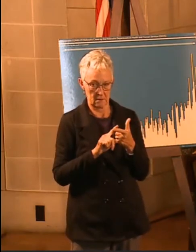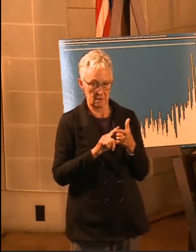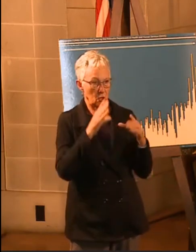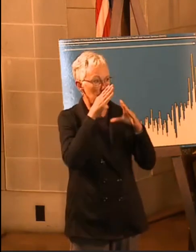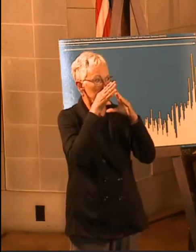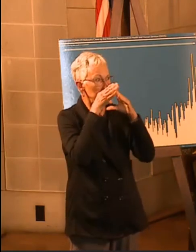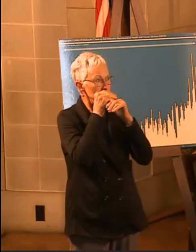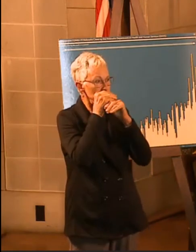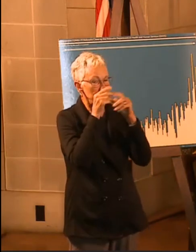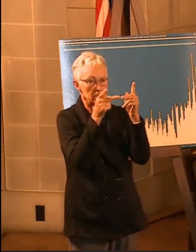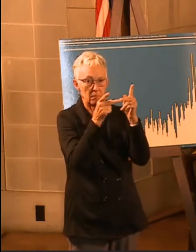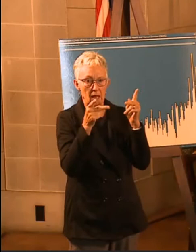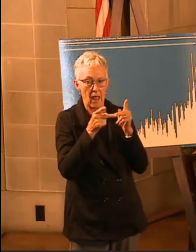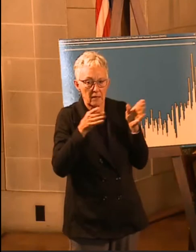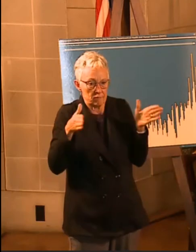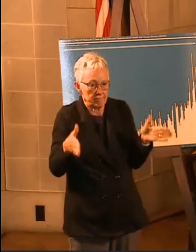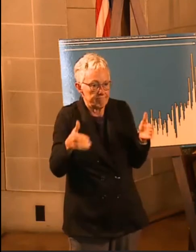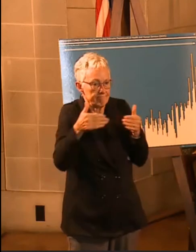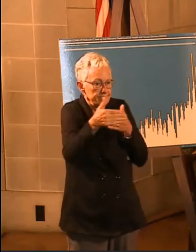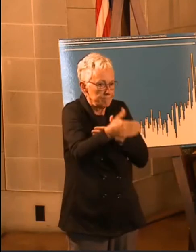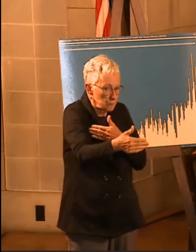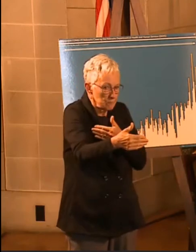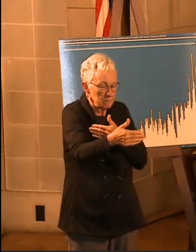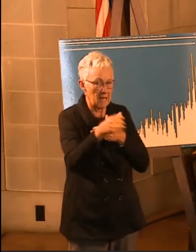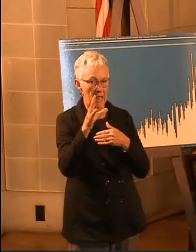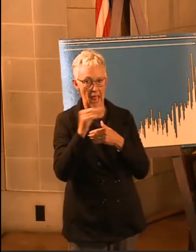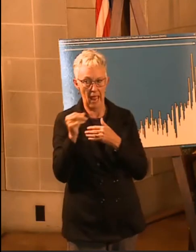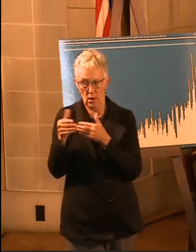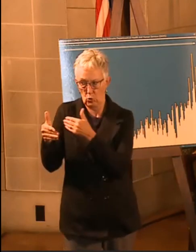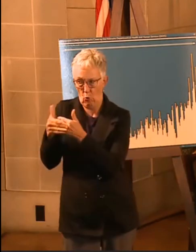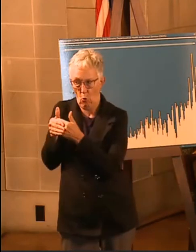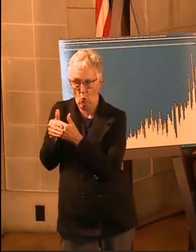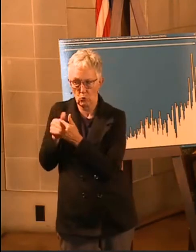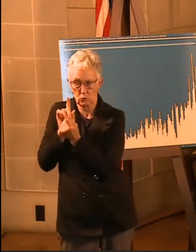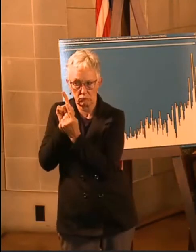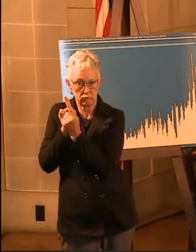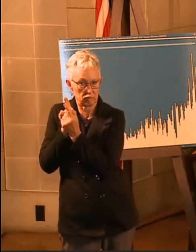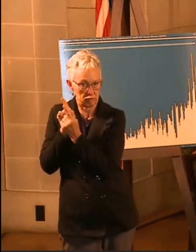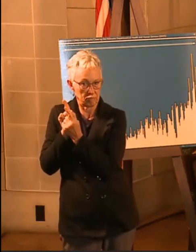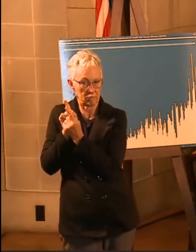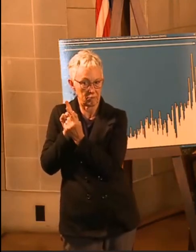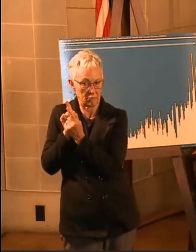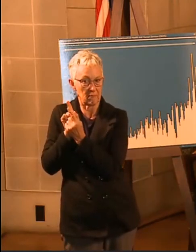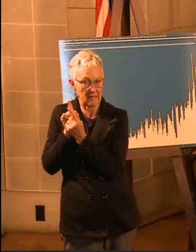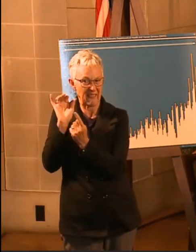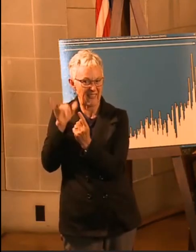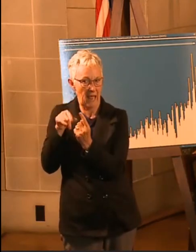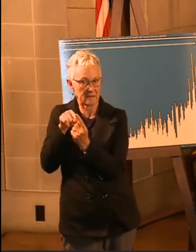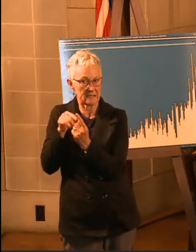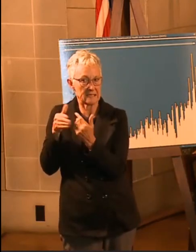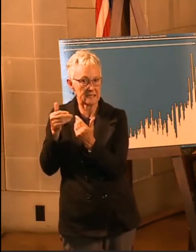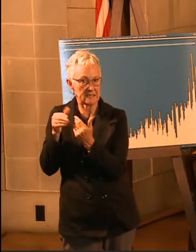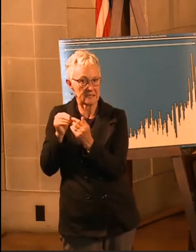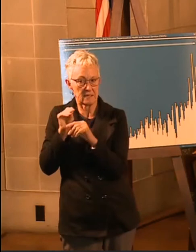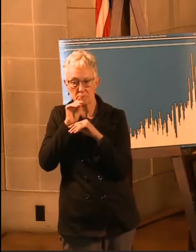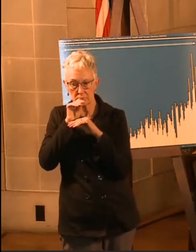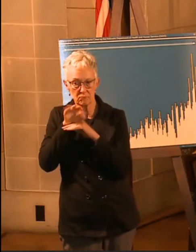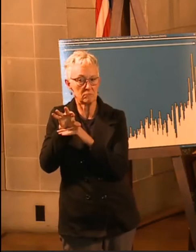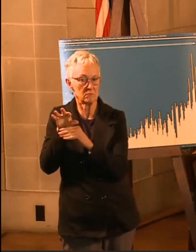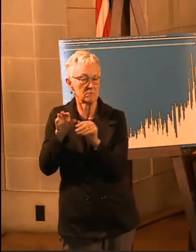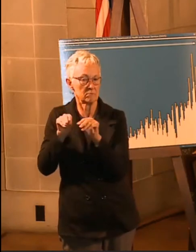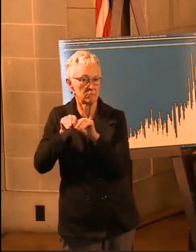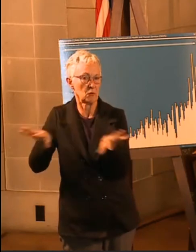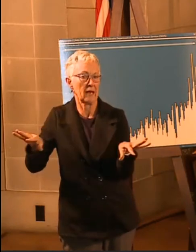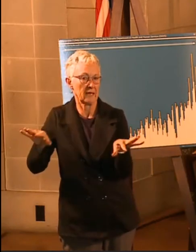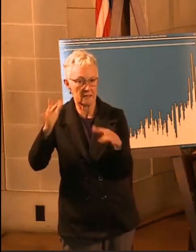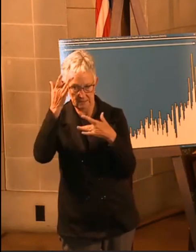and close contact, right? Makes sense. It's a virus. If you're in a place with a lot of crowds, it has the opportunity to spread from